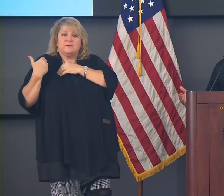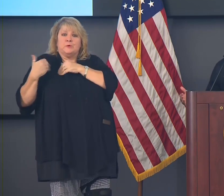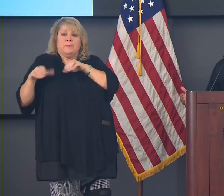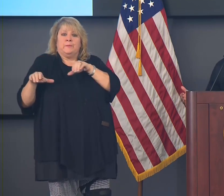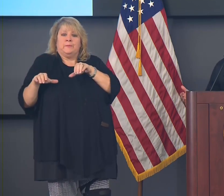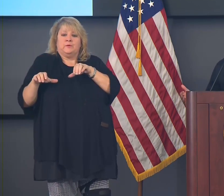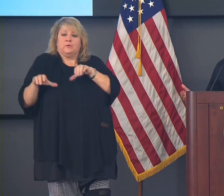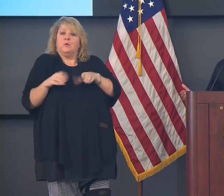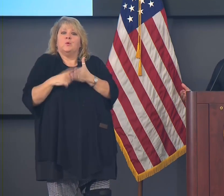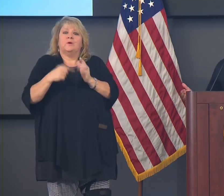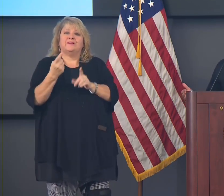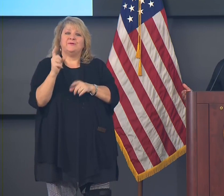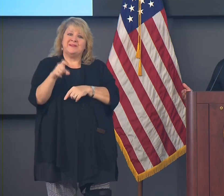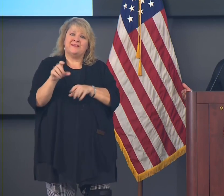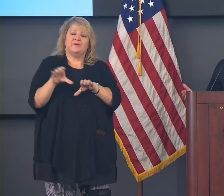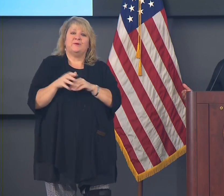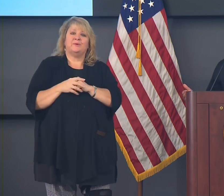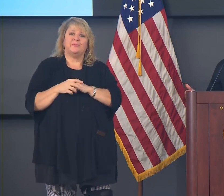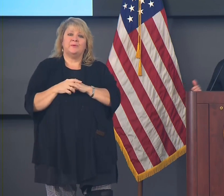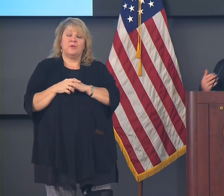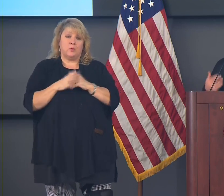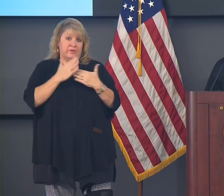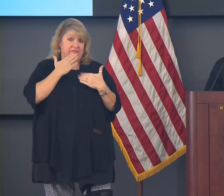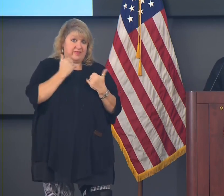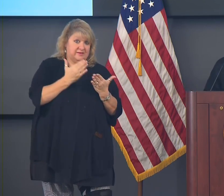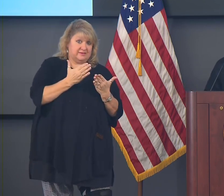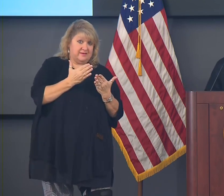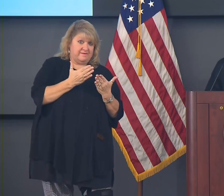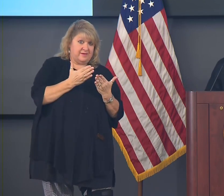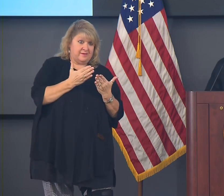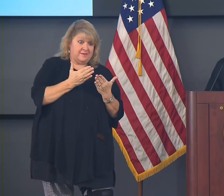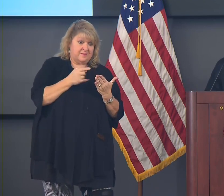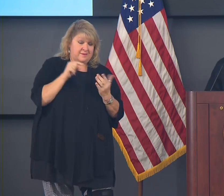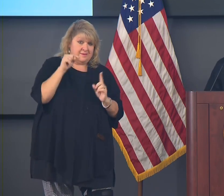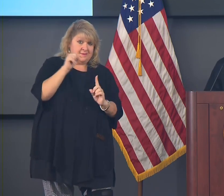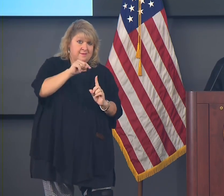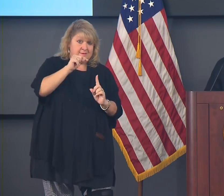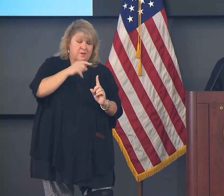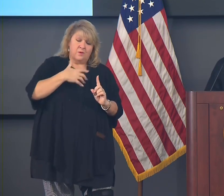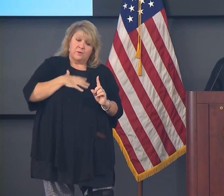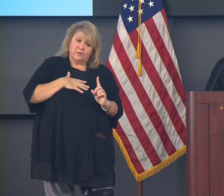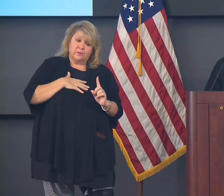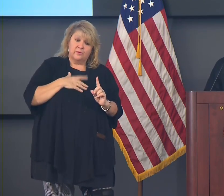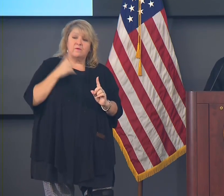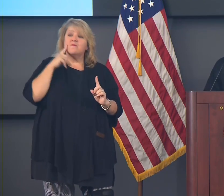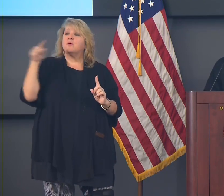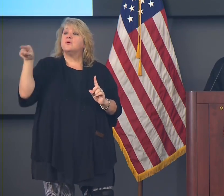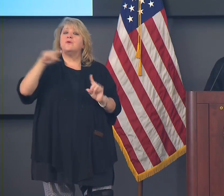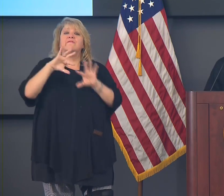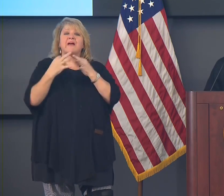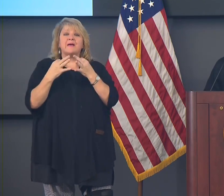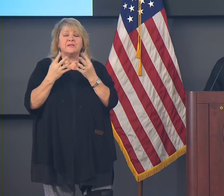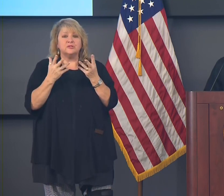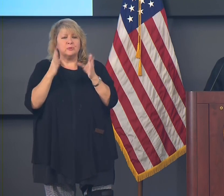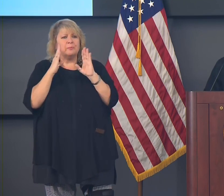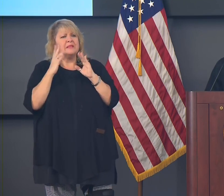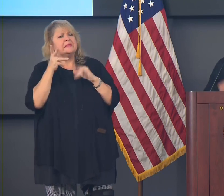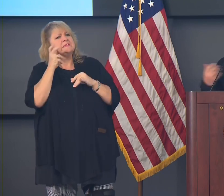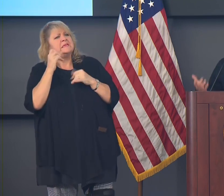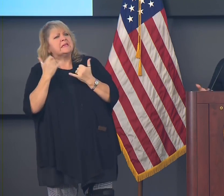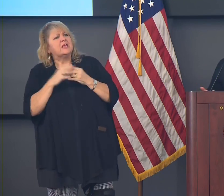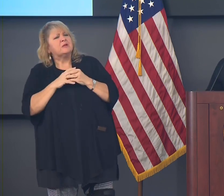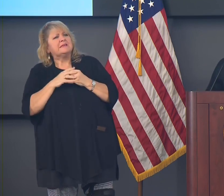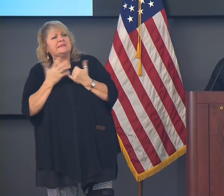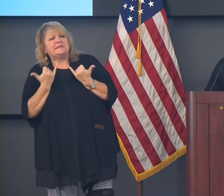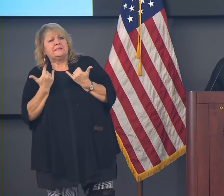worse it gets with Thanksgiving, but I can't emphasize this enough. You know, I think for families out there that are hearing this and